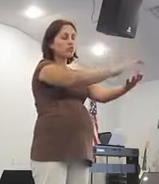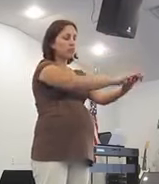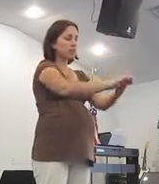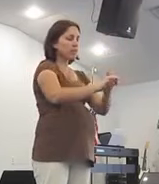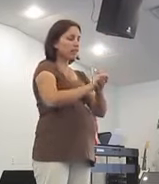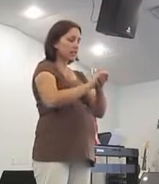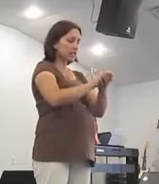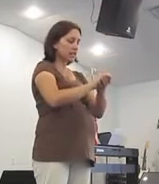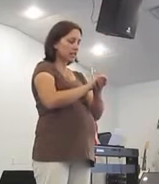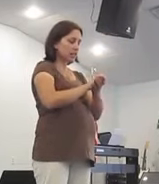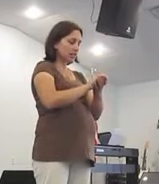believe